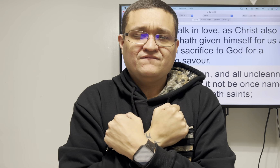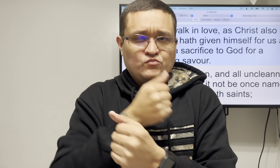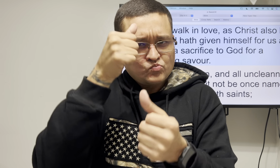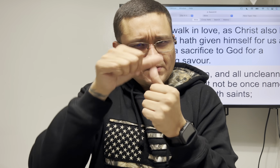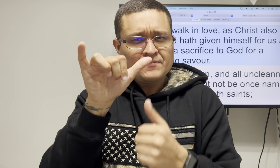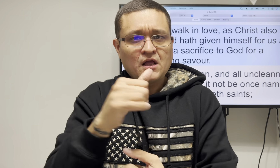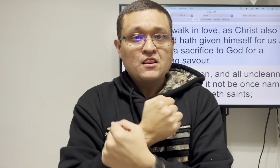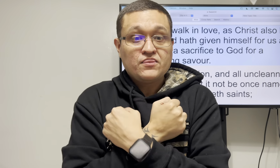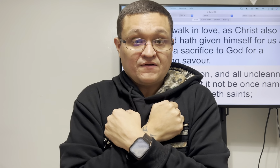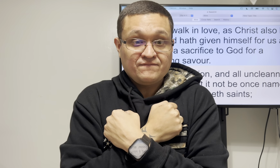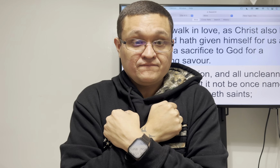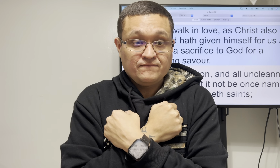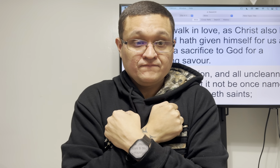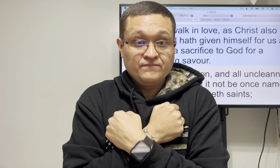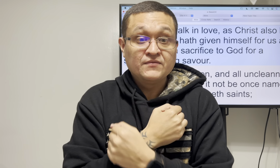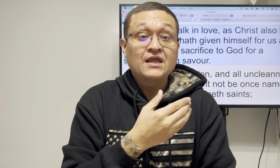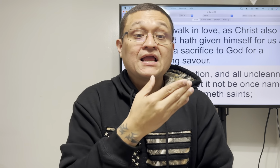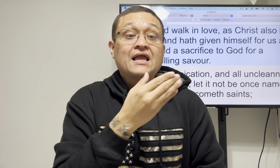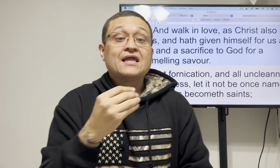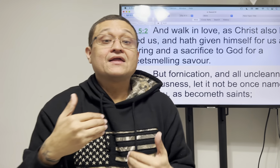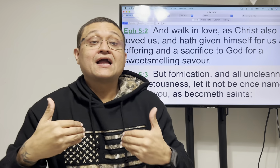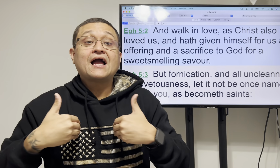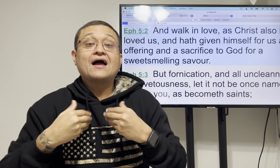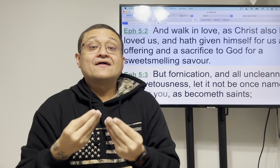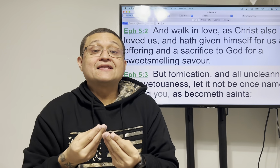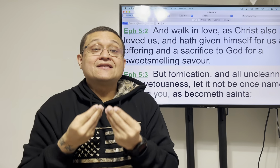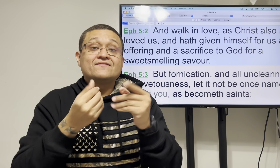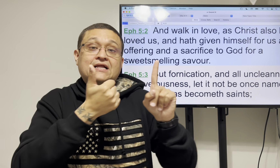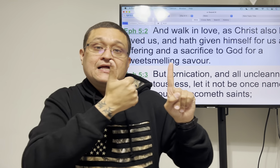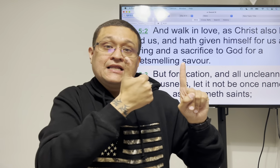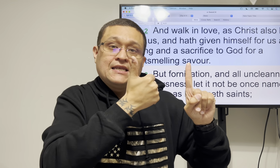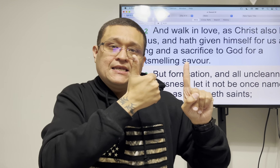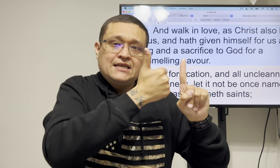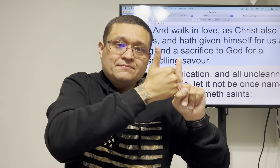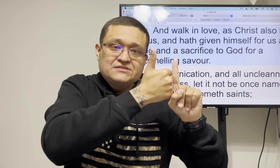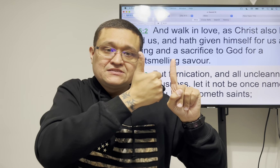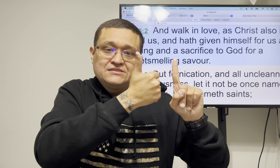the next verse will connect that word love again and hath given himself